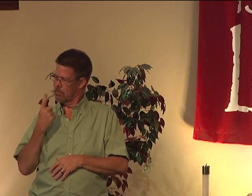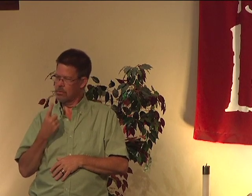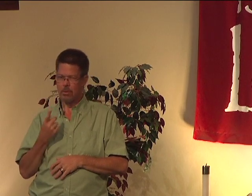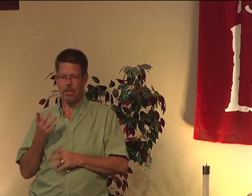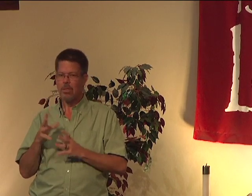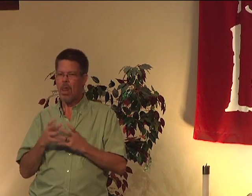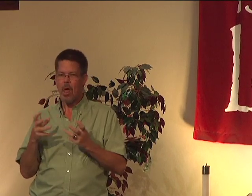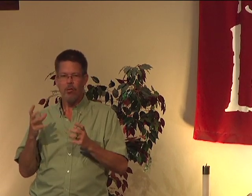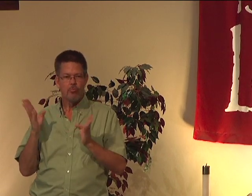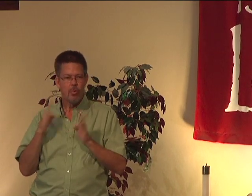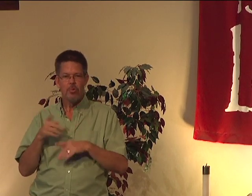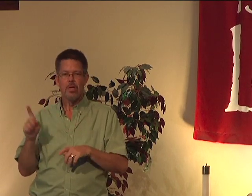I'm thinking,